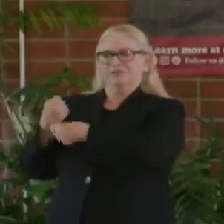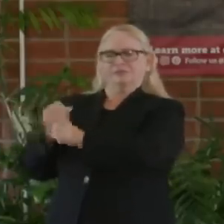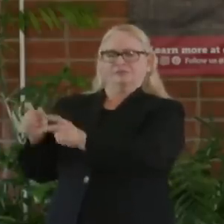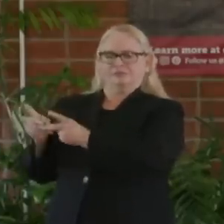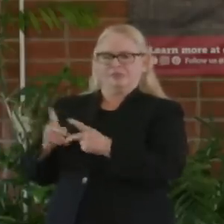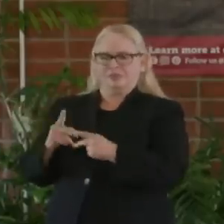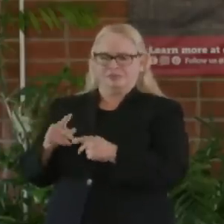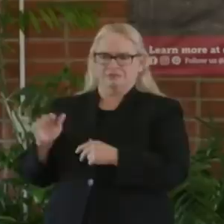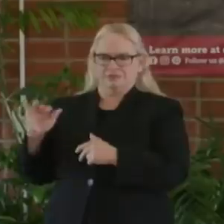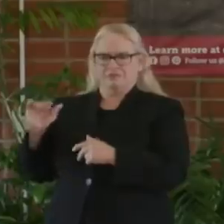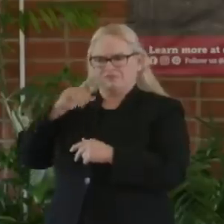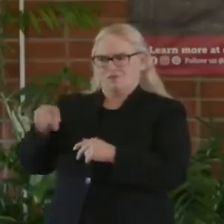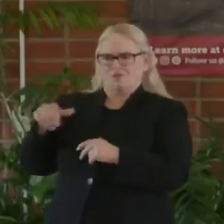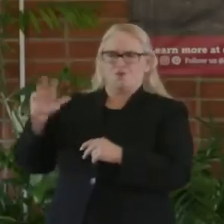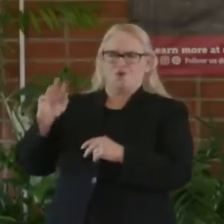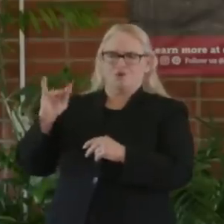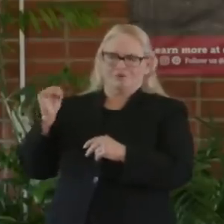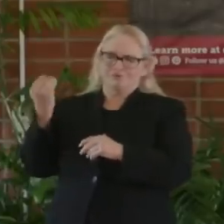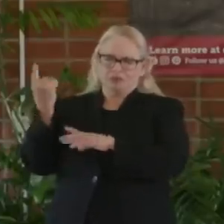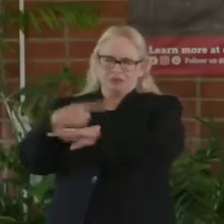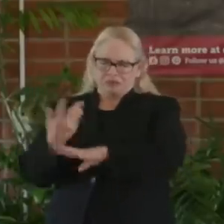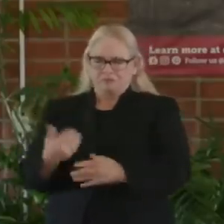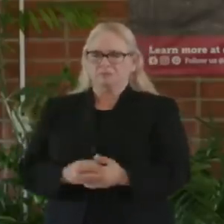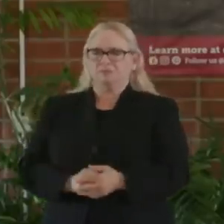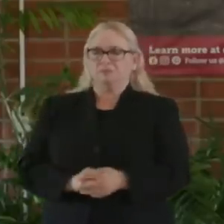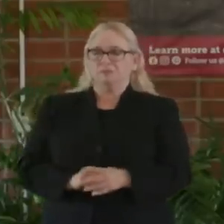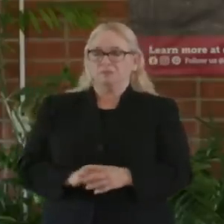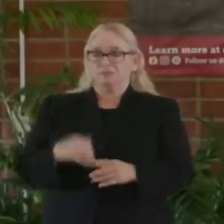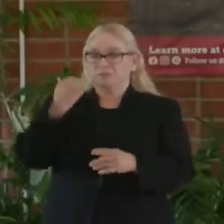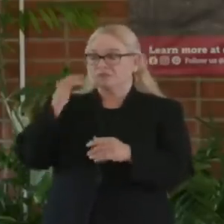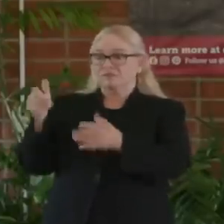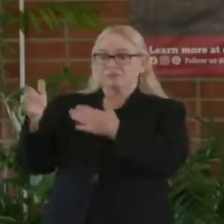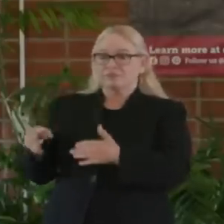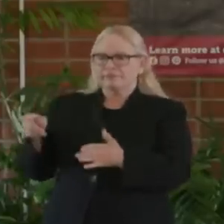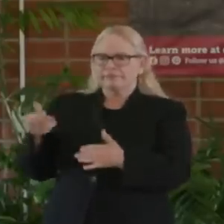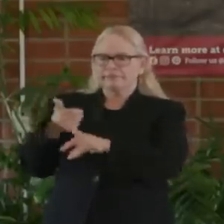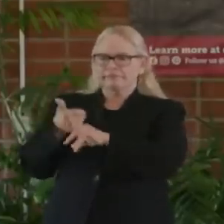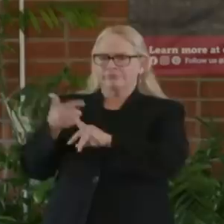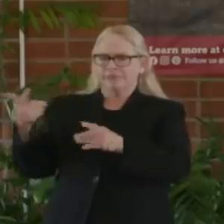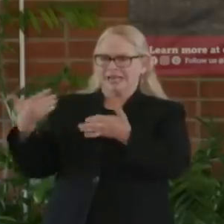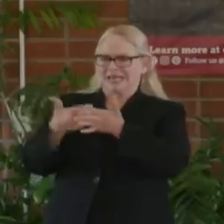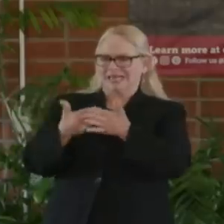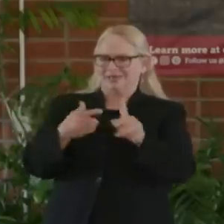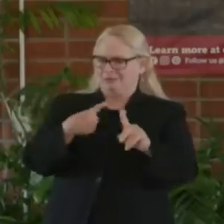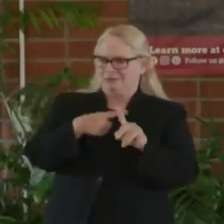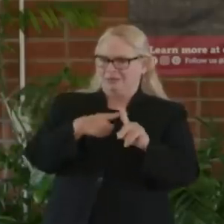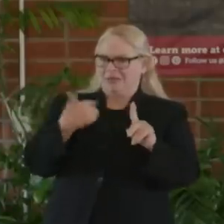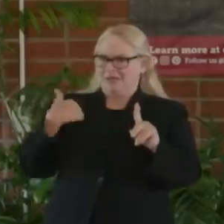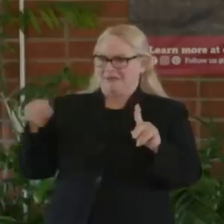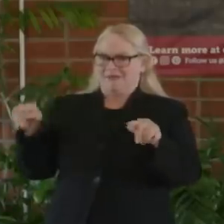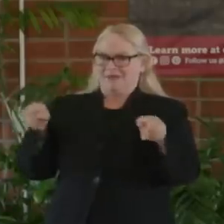an environment where someone who was a close contact had been tested positive for COVID-19, that through the